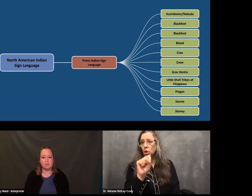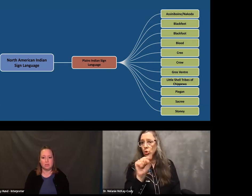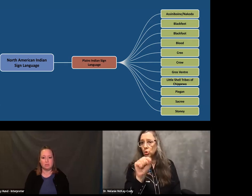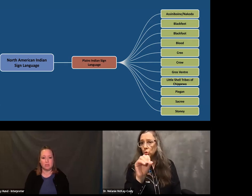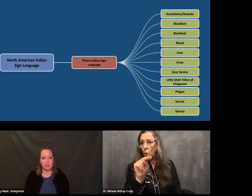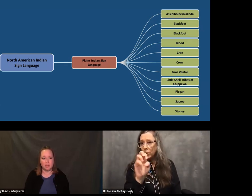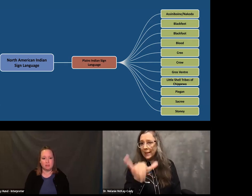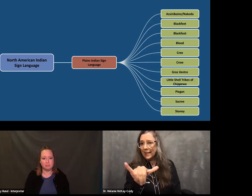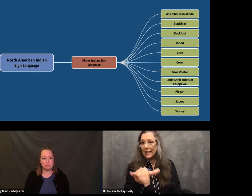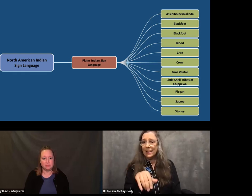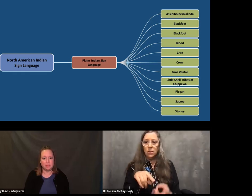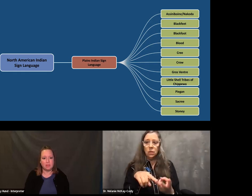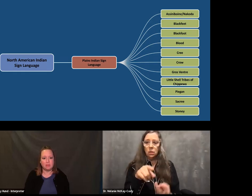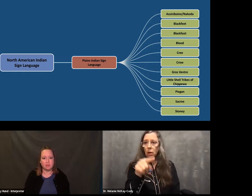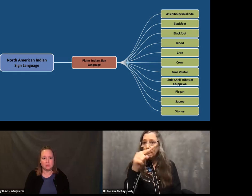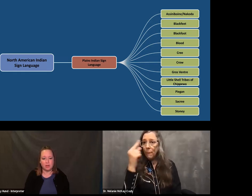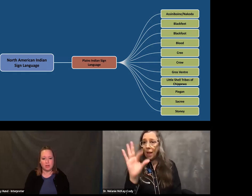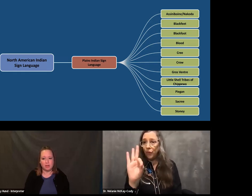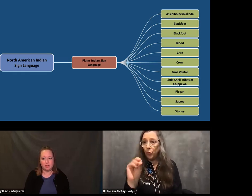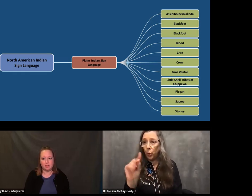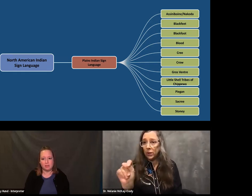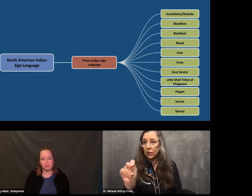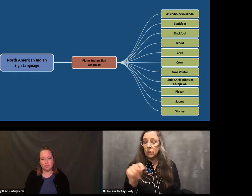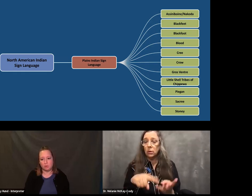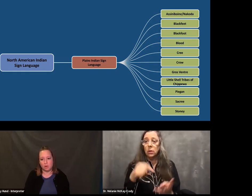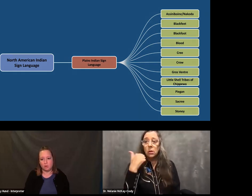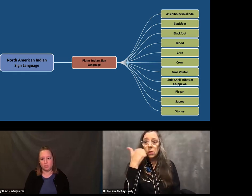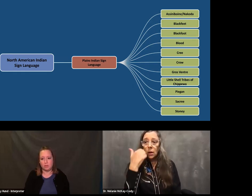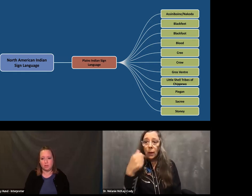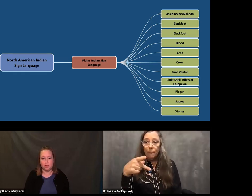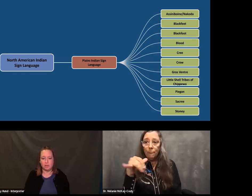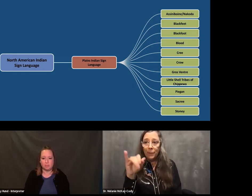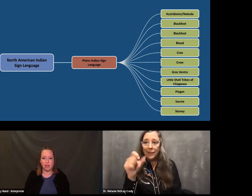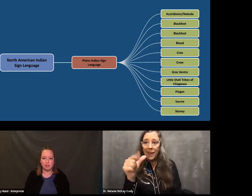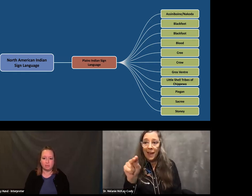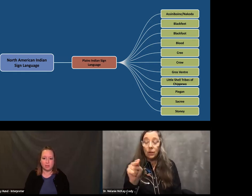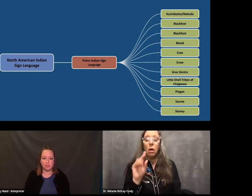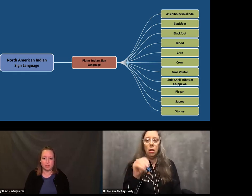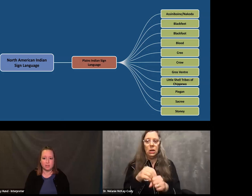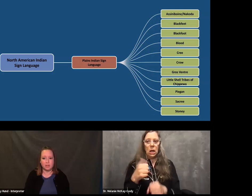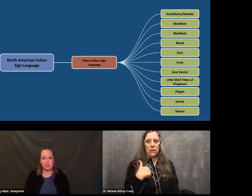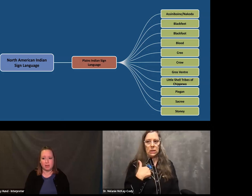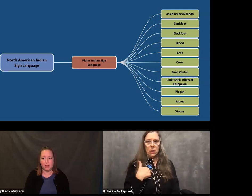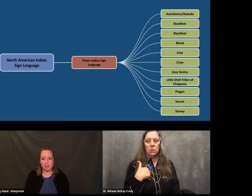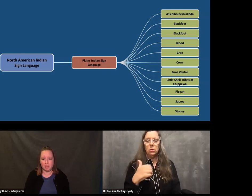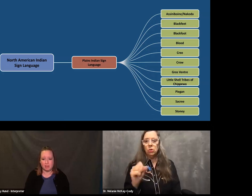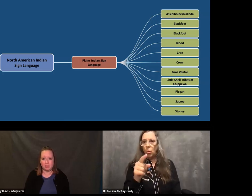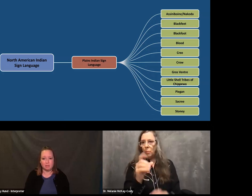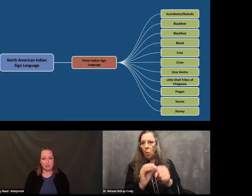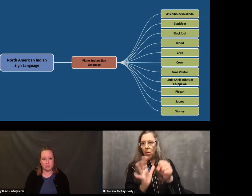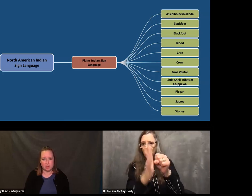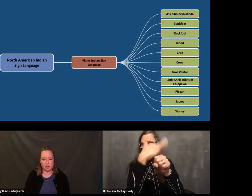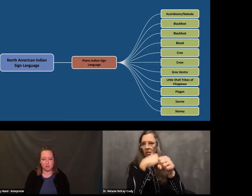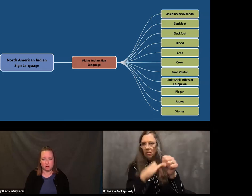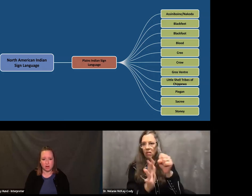So you see the Cree, the Crow, the Blackfoot, Haegan,